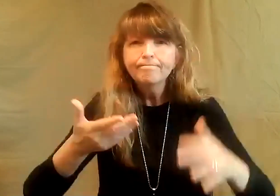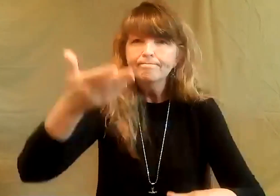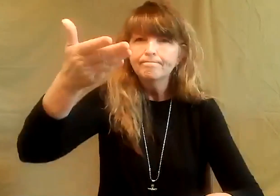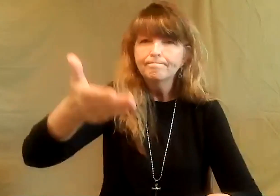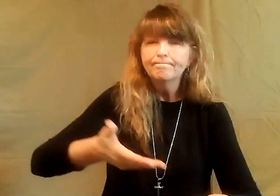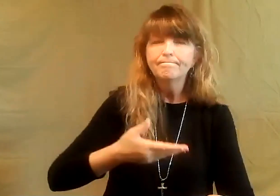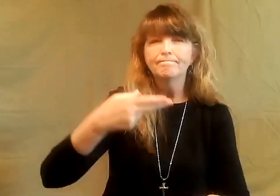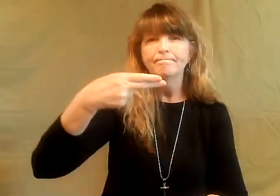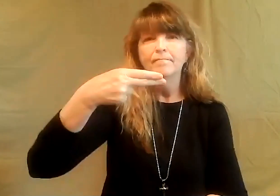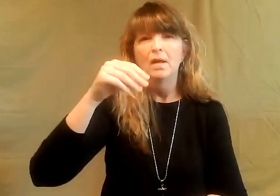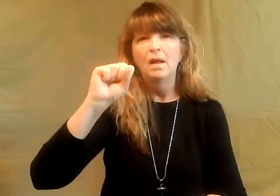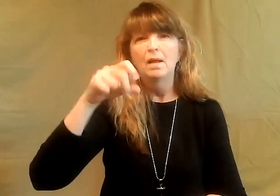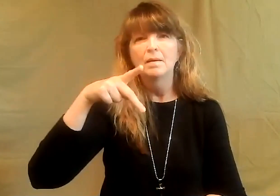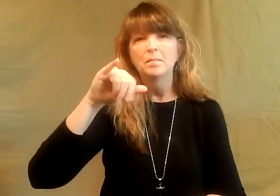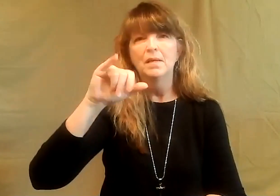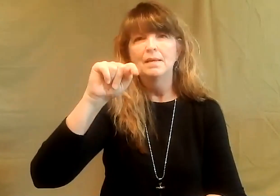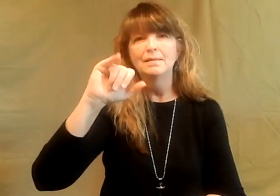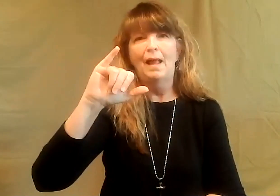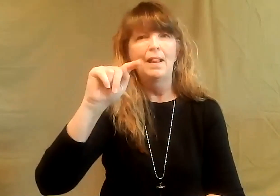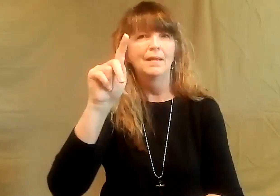was so congenial and showed such hospitality